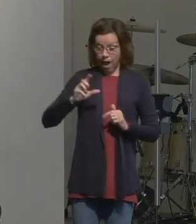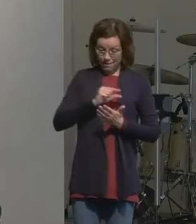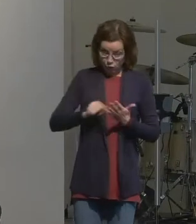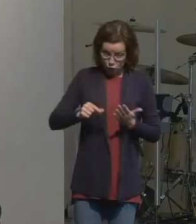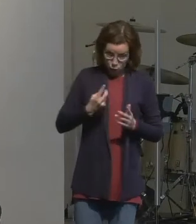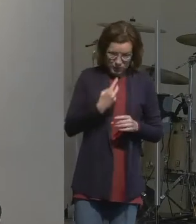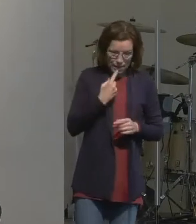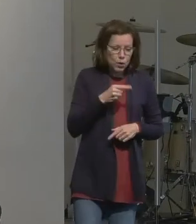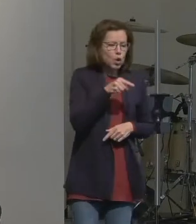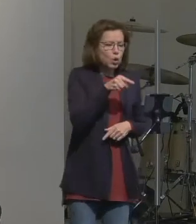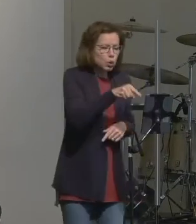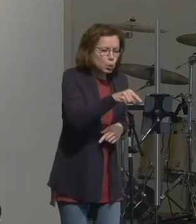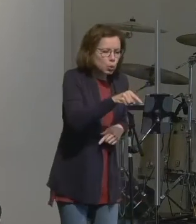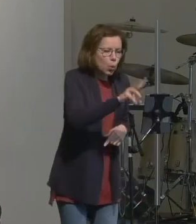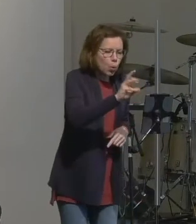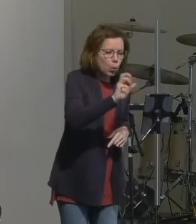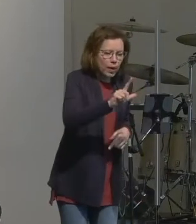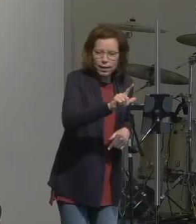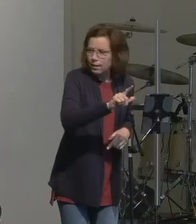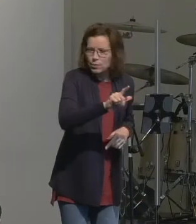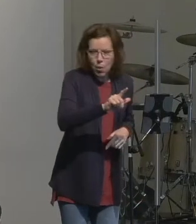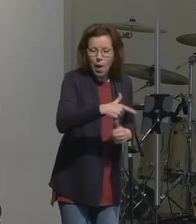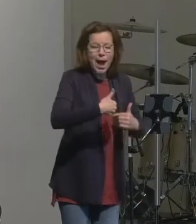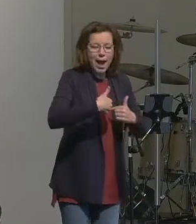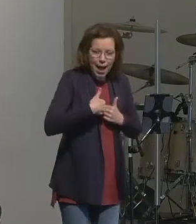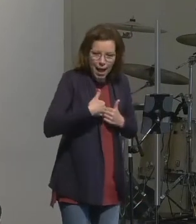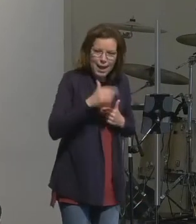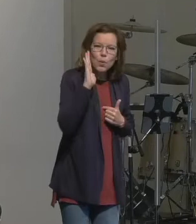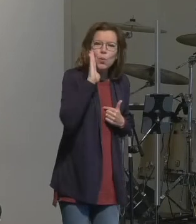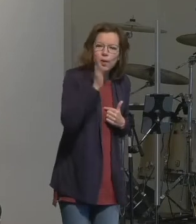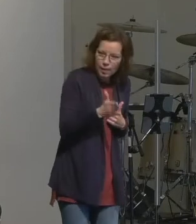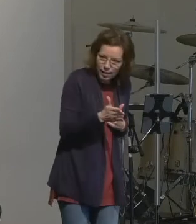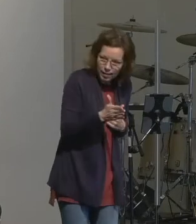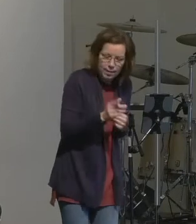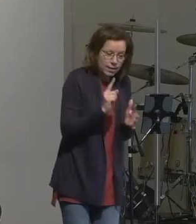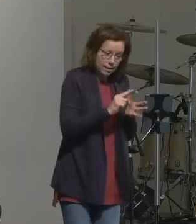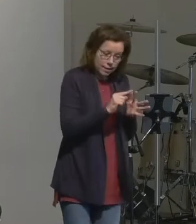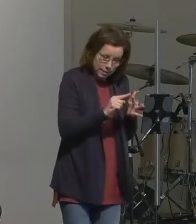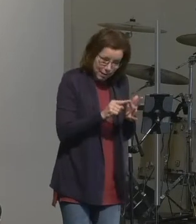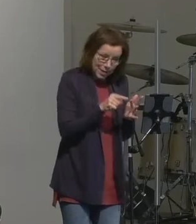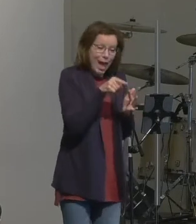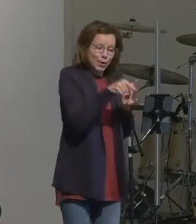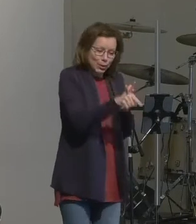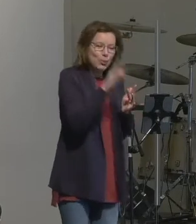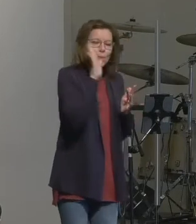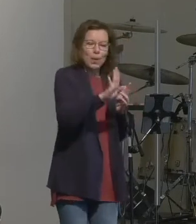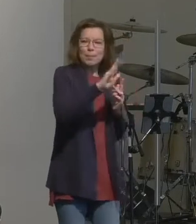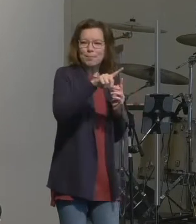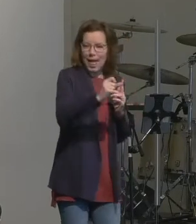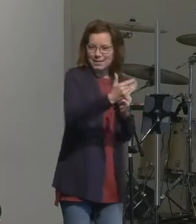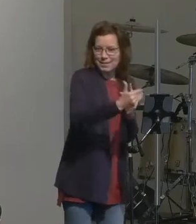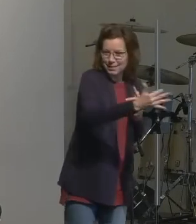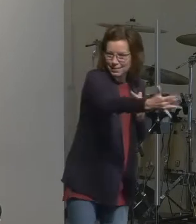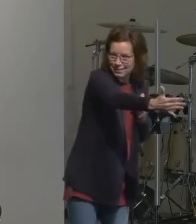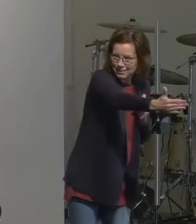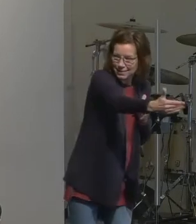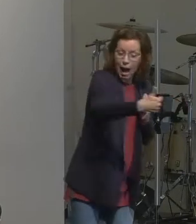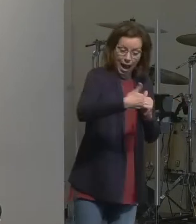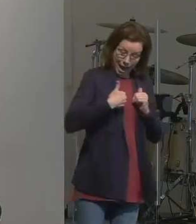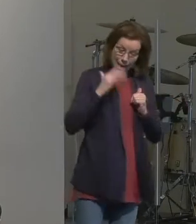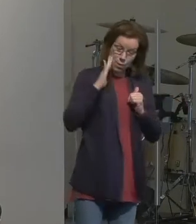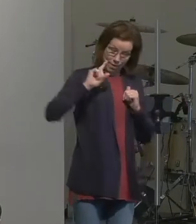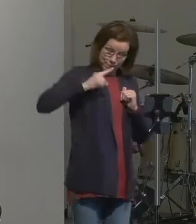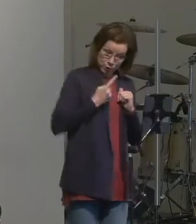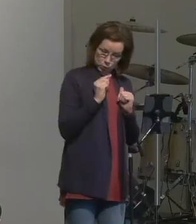until he becomes you becoming a blessing he starts from the from the lane of what he's going to do which means